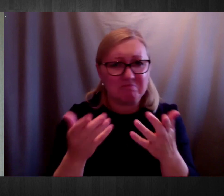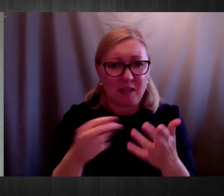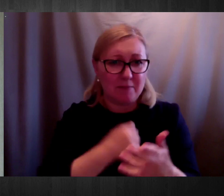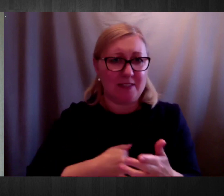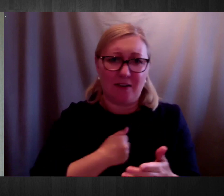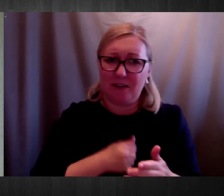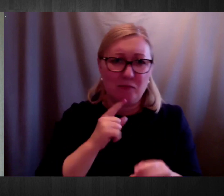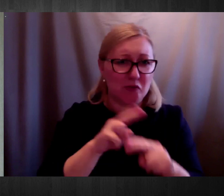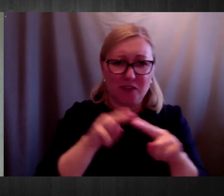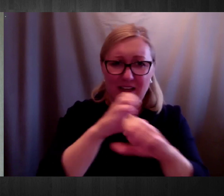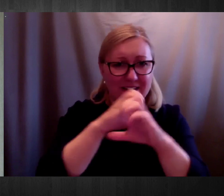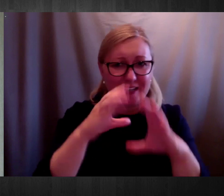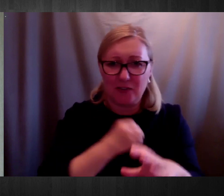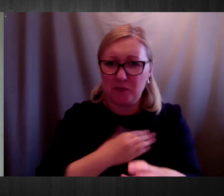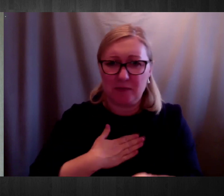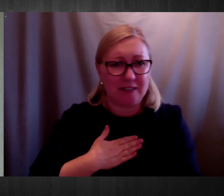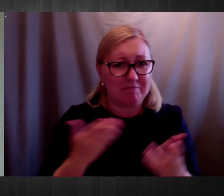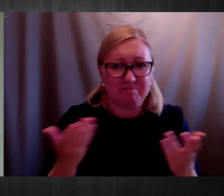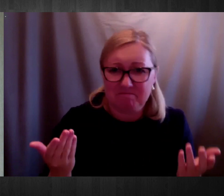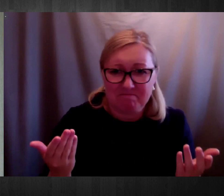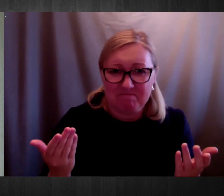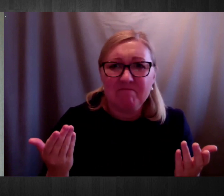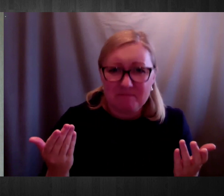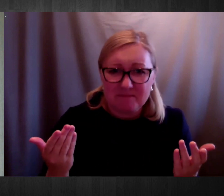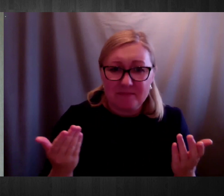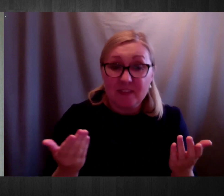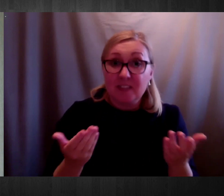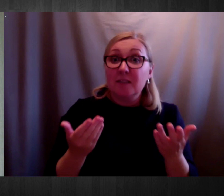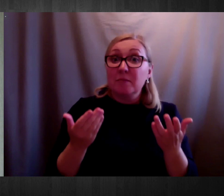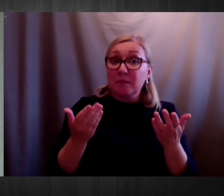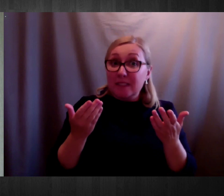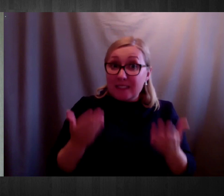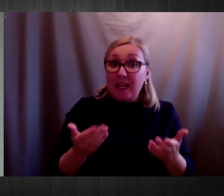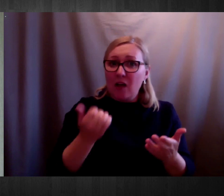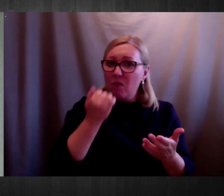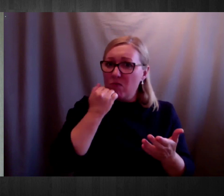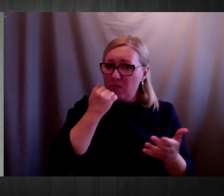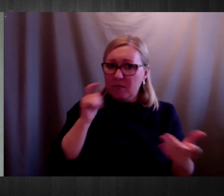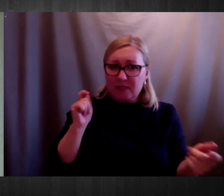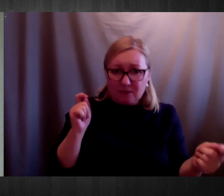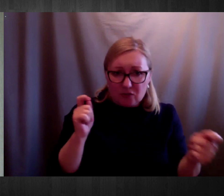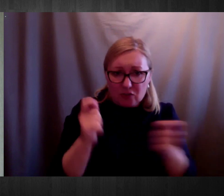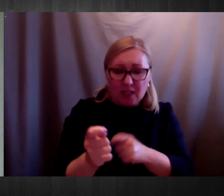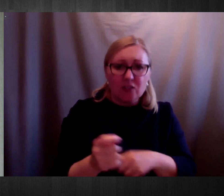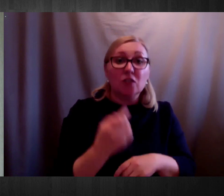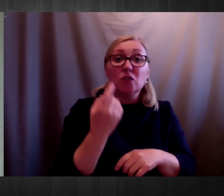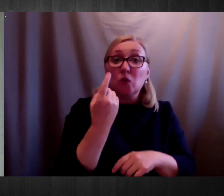174 in February, 126 in February 2019, 178